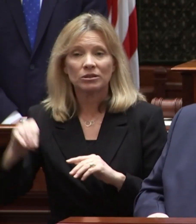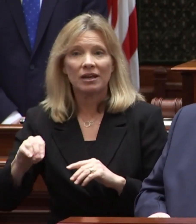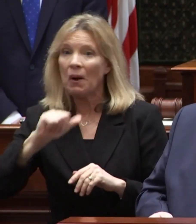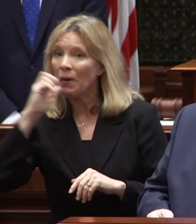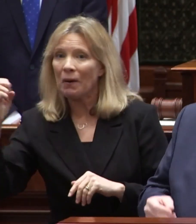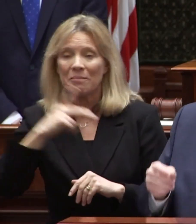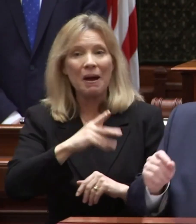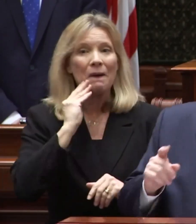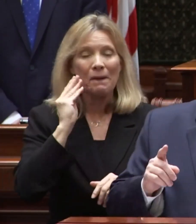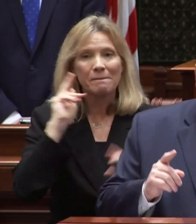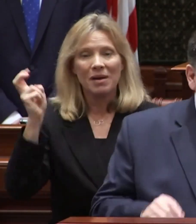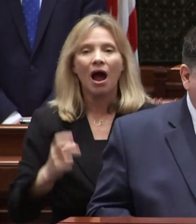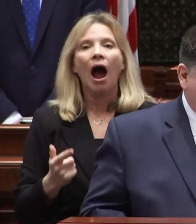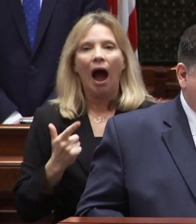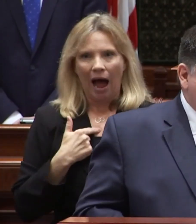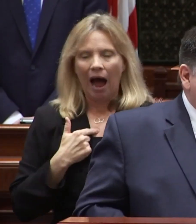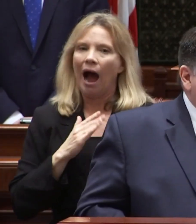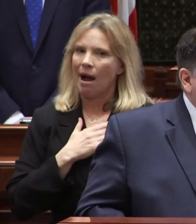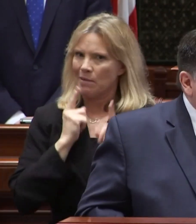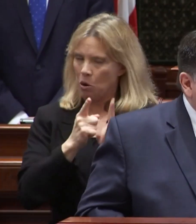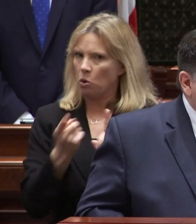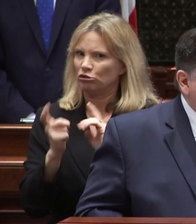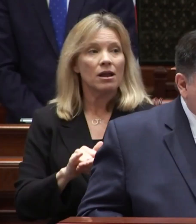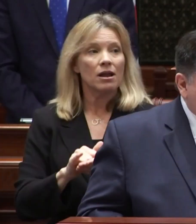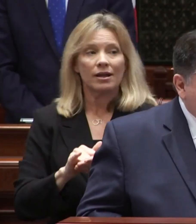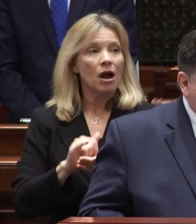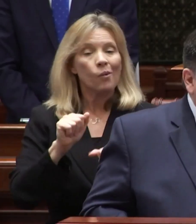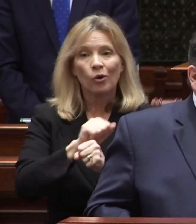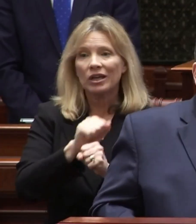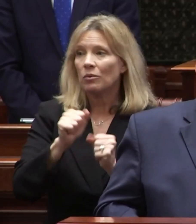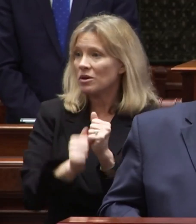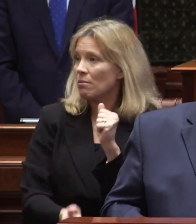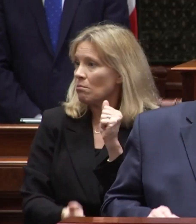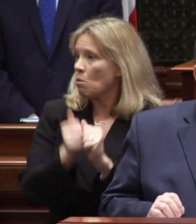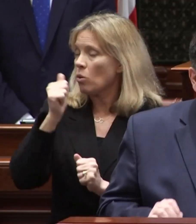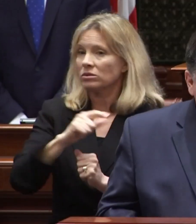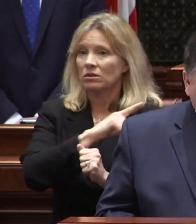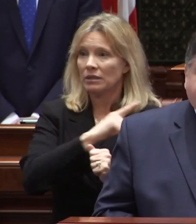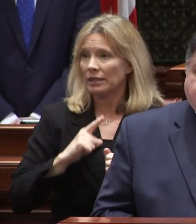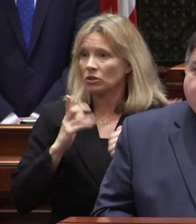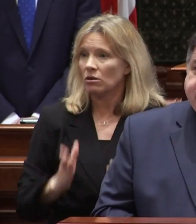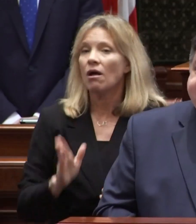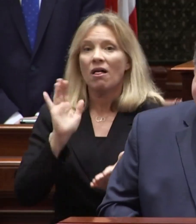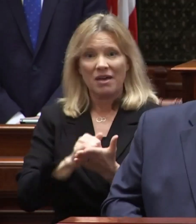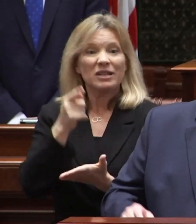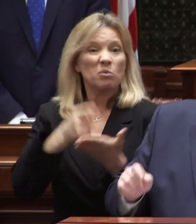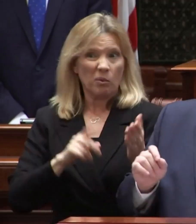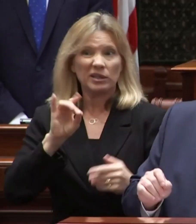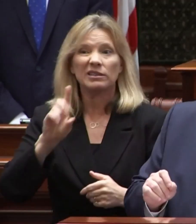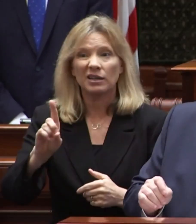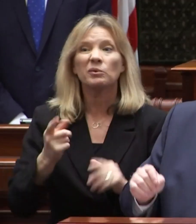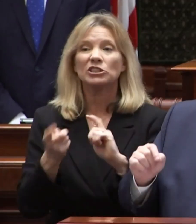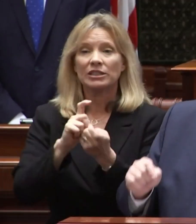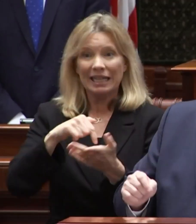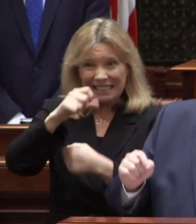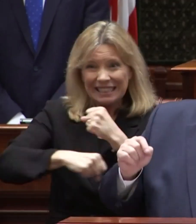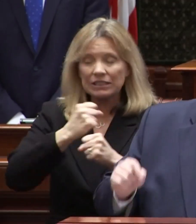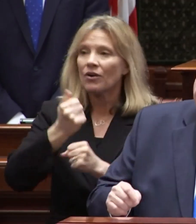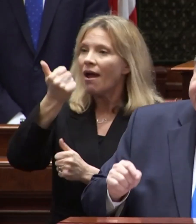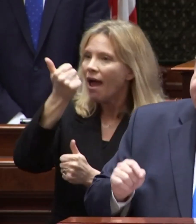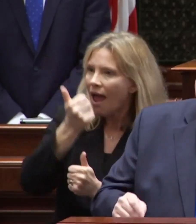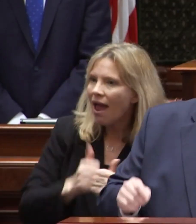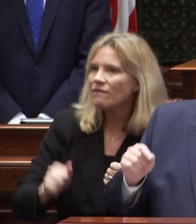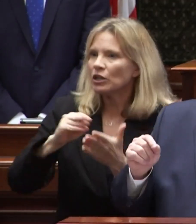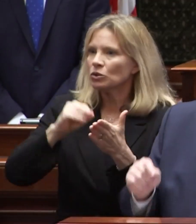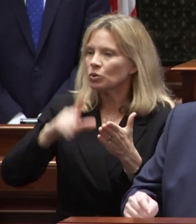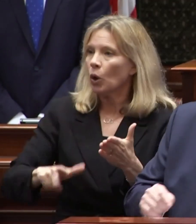back i set out to change that and working with the majority of the general assembly that's exactly what we did this year every